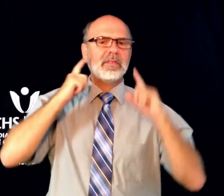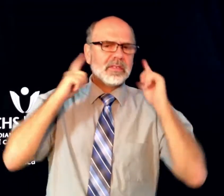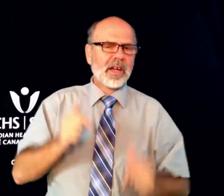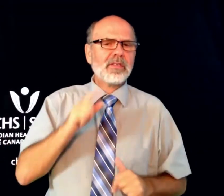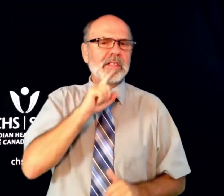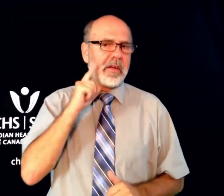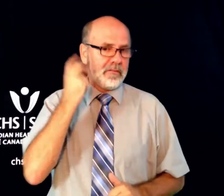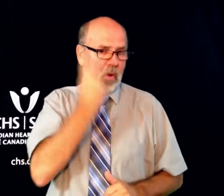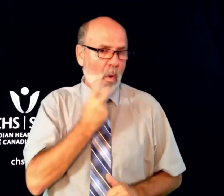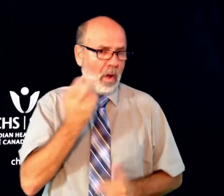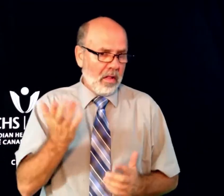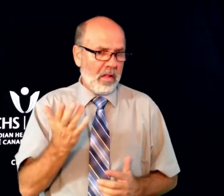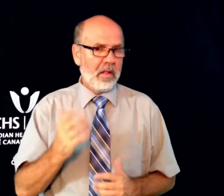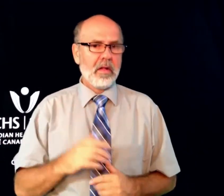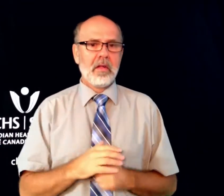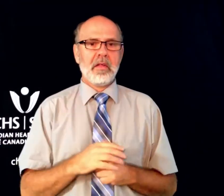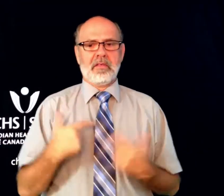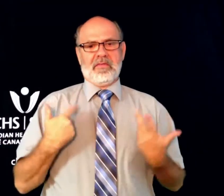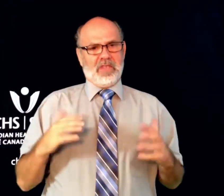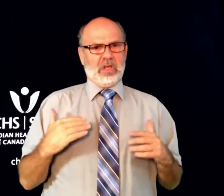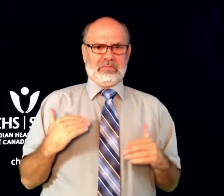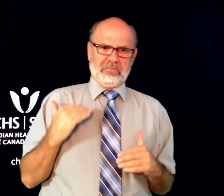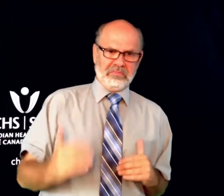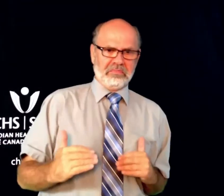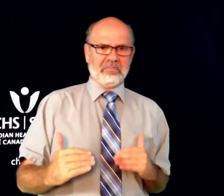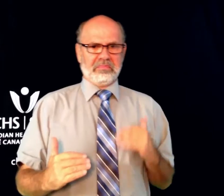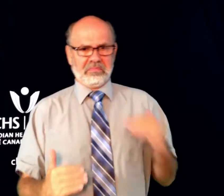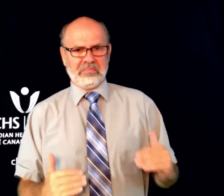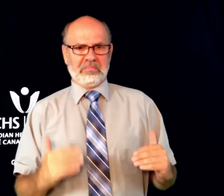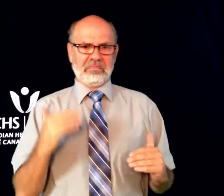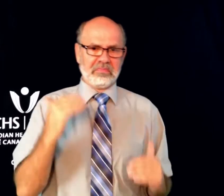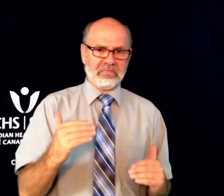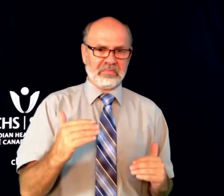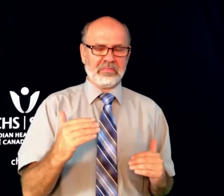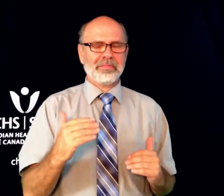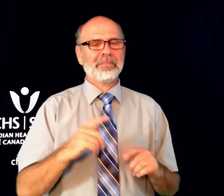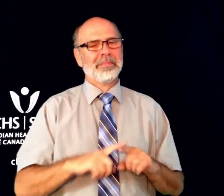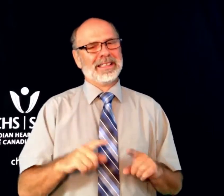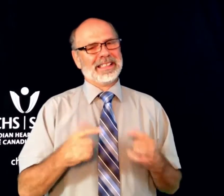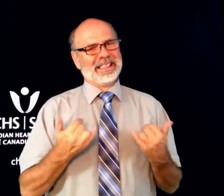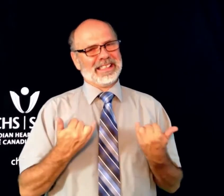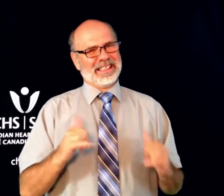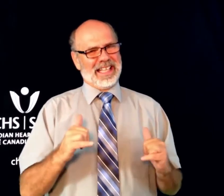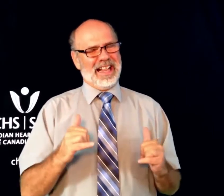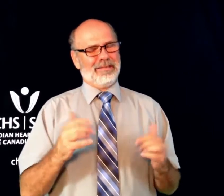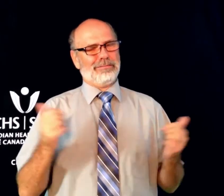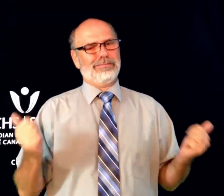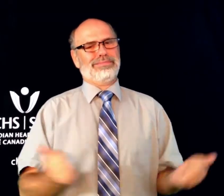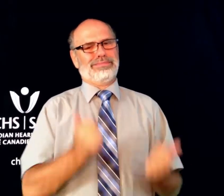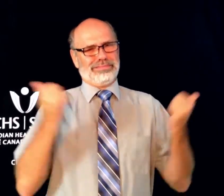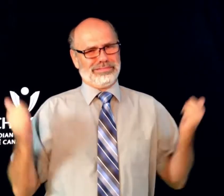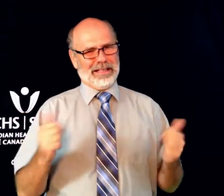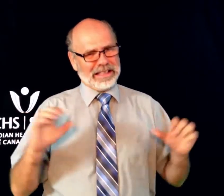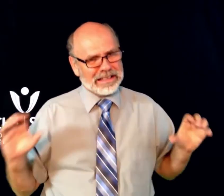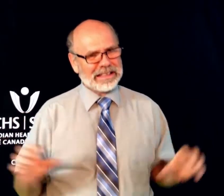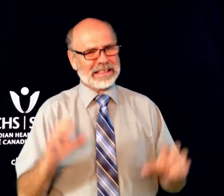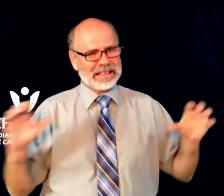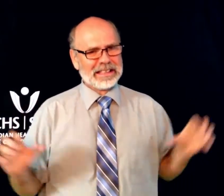hard of hearing, deafened, and oral deaf people. We have made progress, but